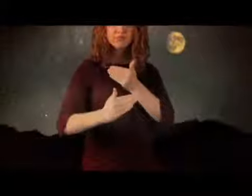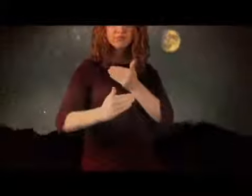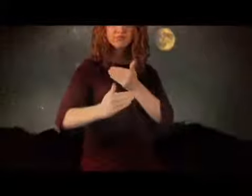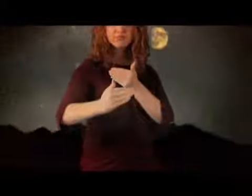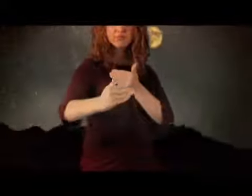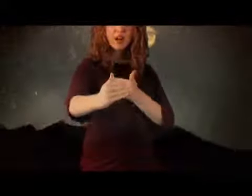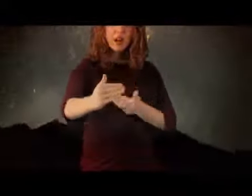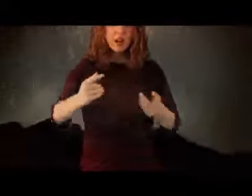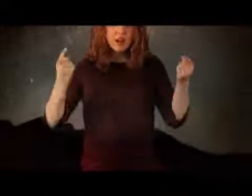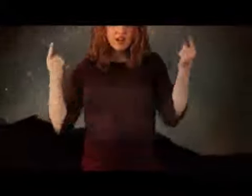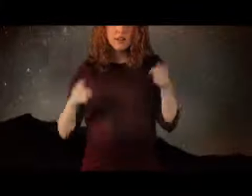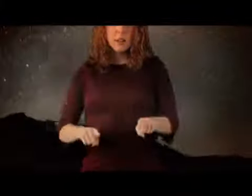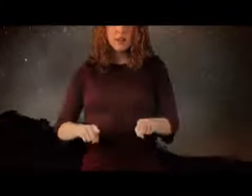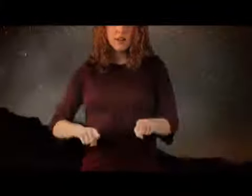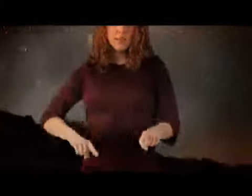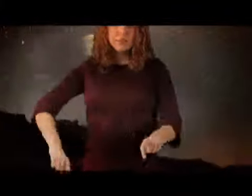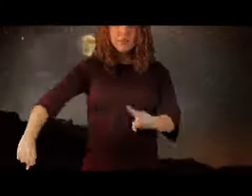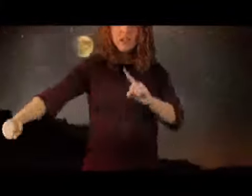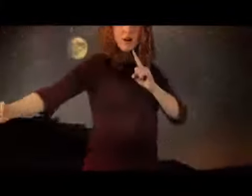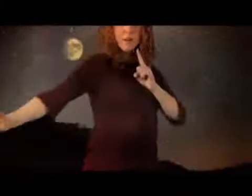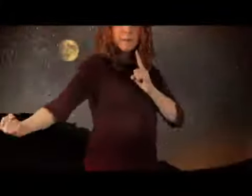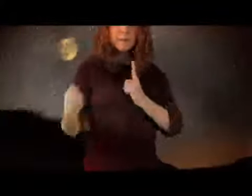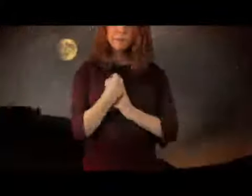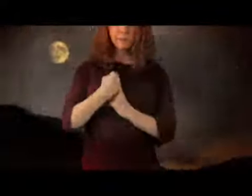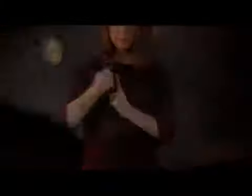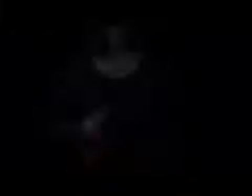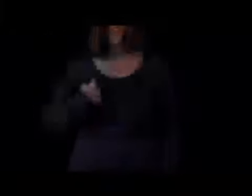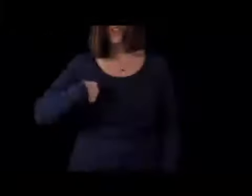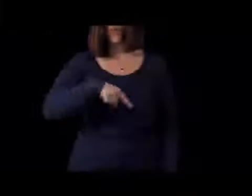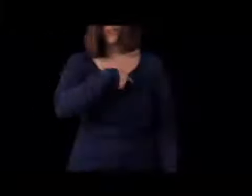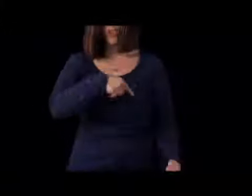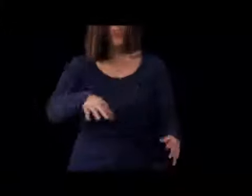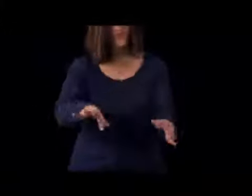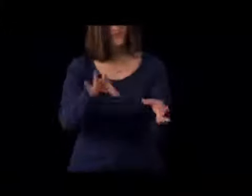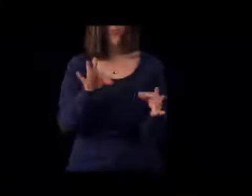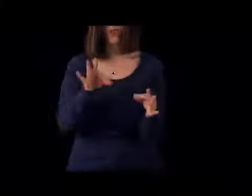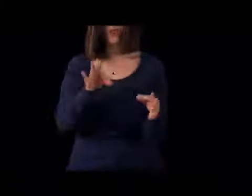We are beautiful